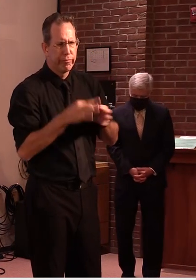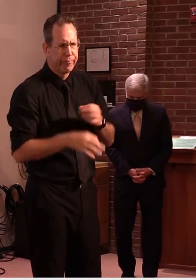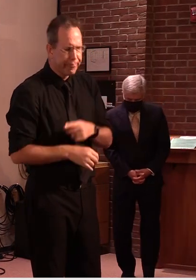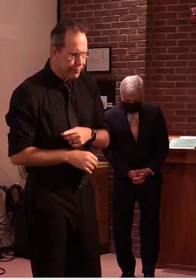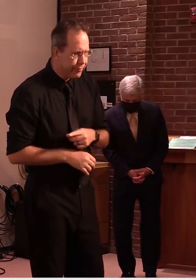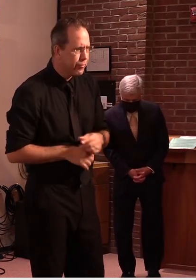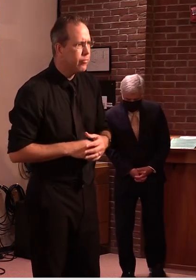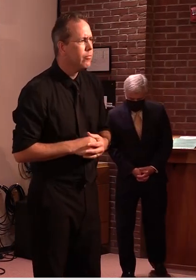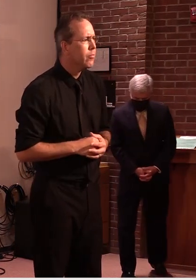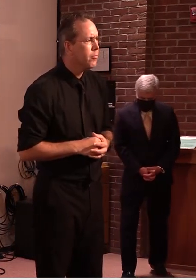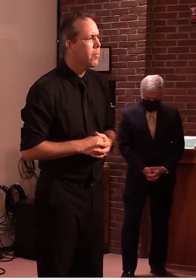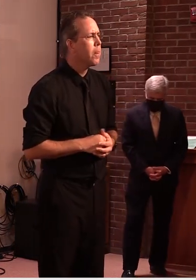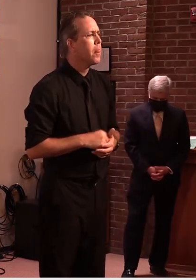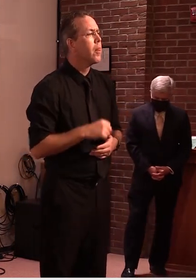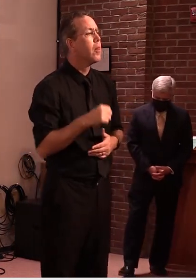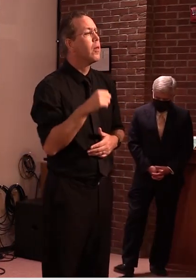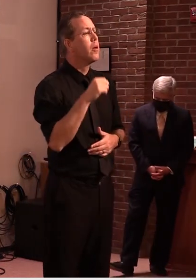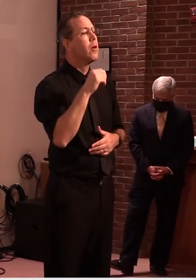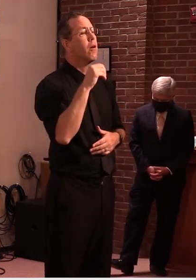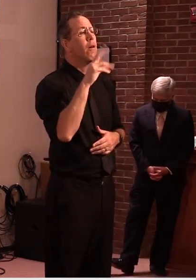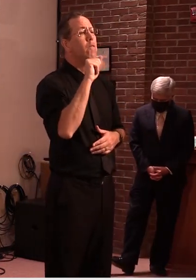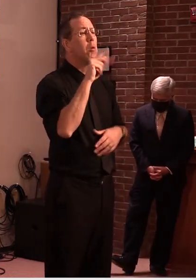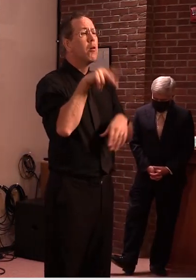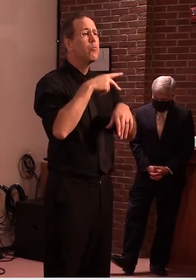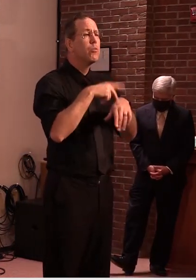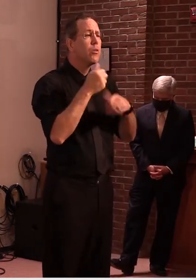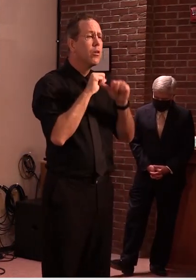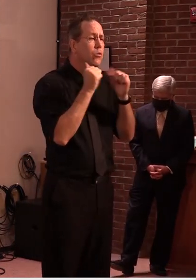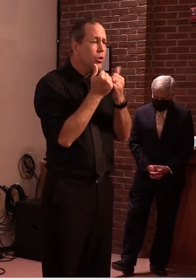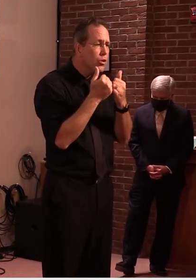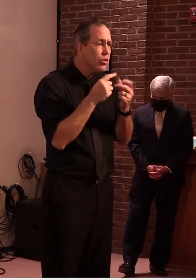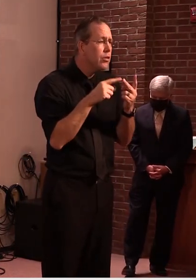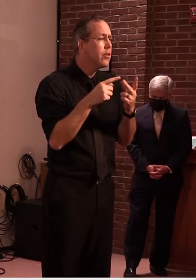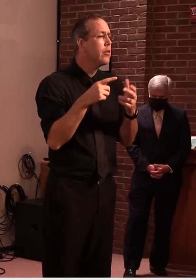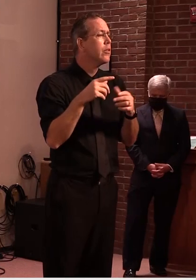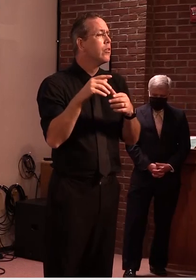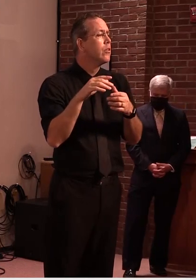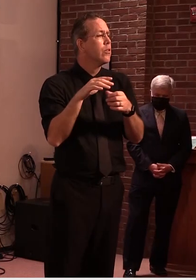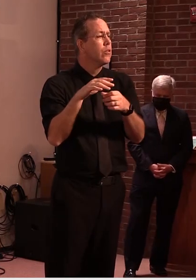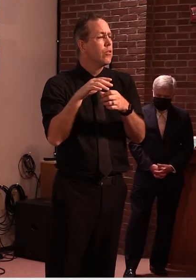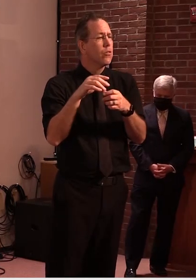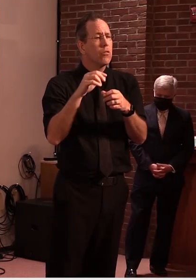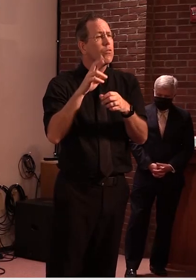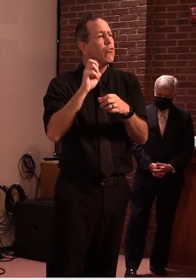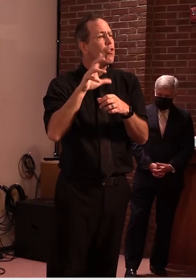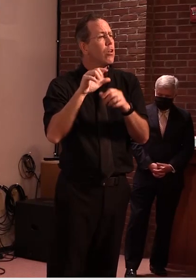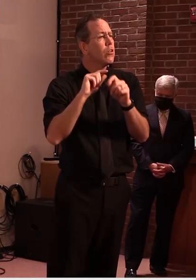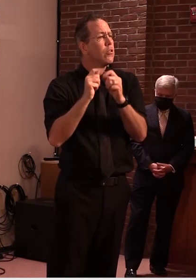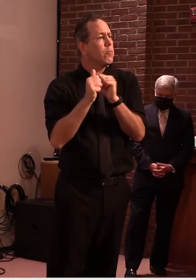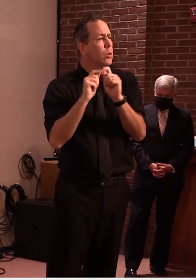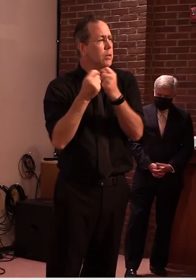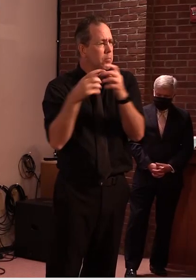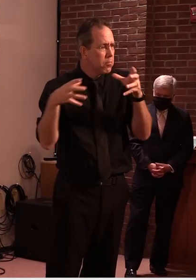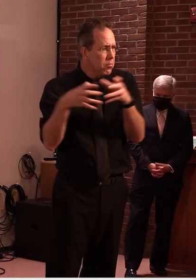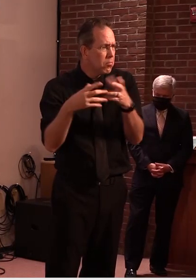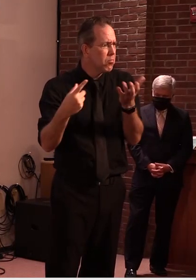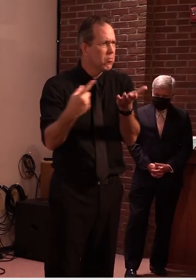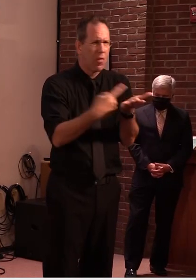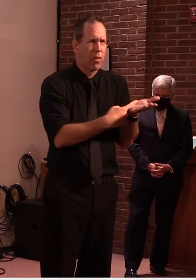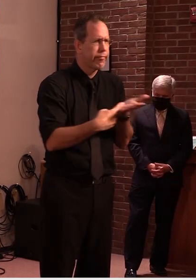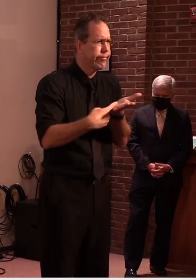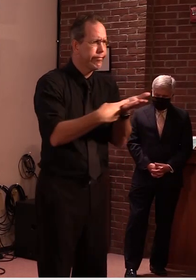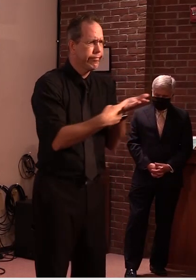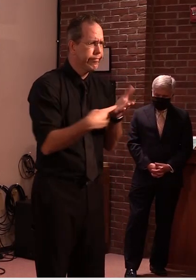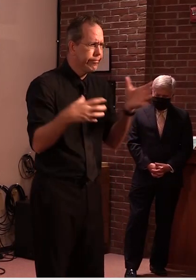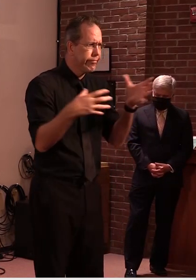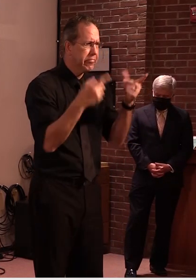as recreational sports leaders to develop an approach that will allow as many if not all sports to move forward we